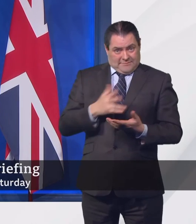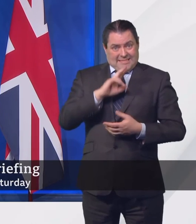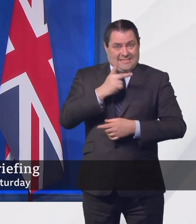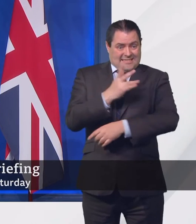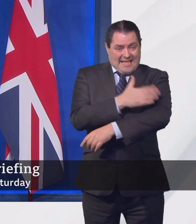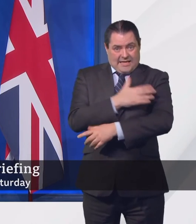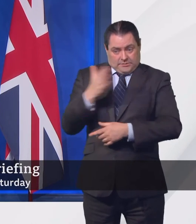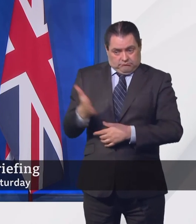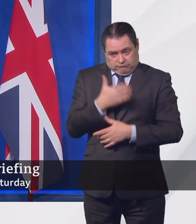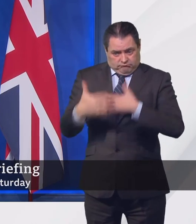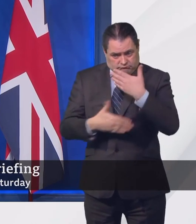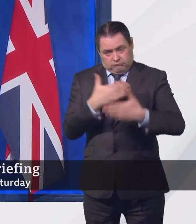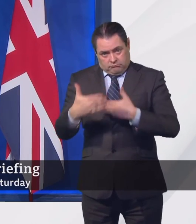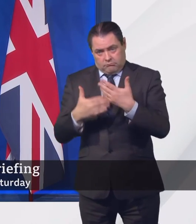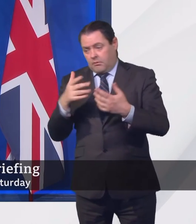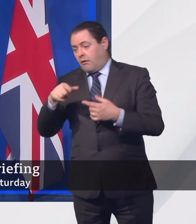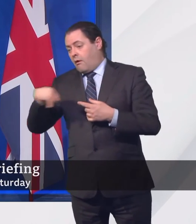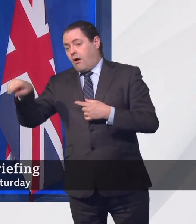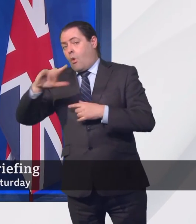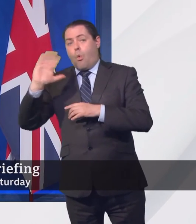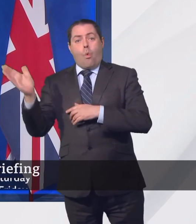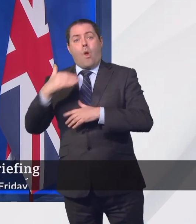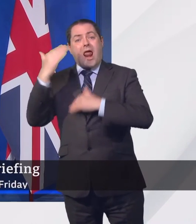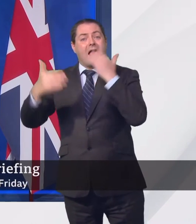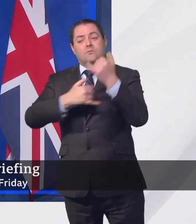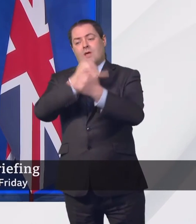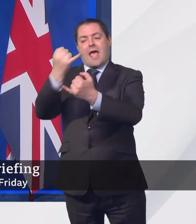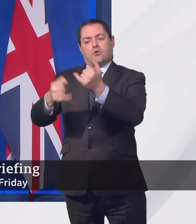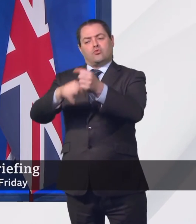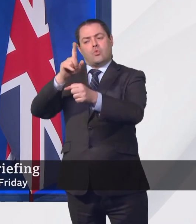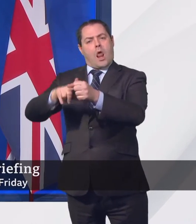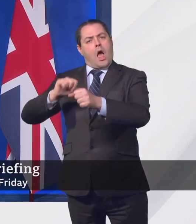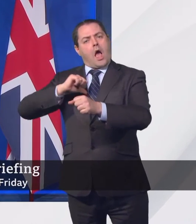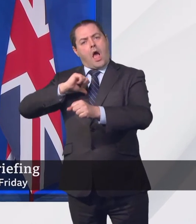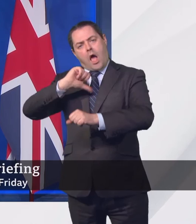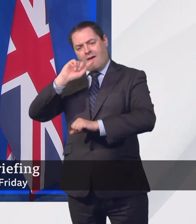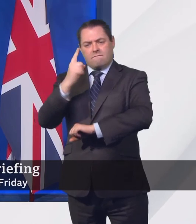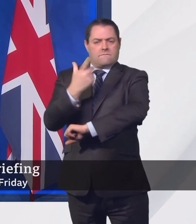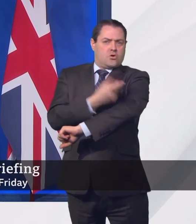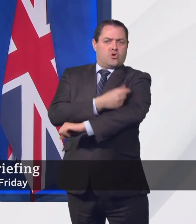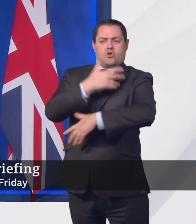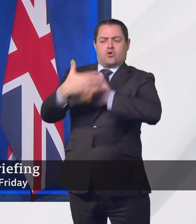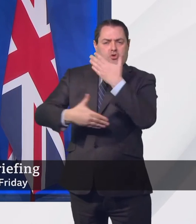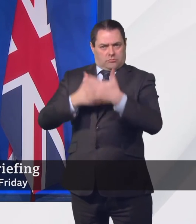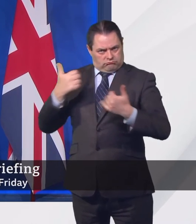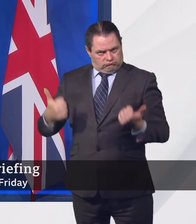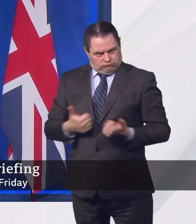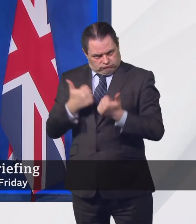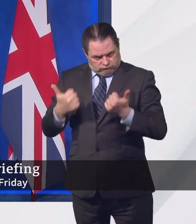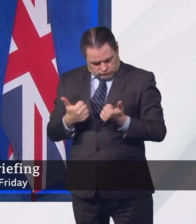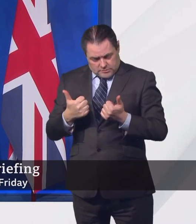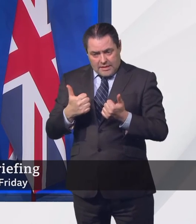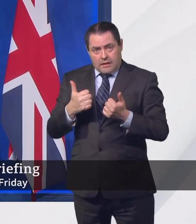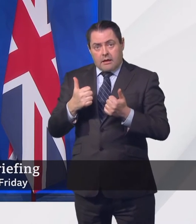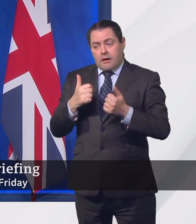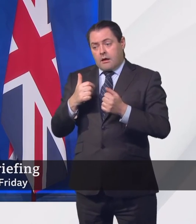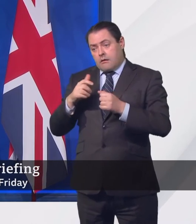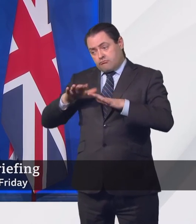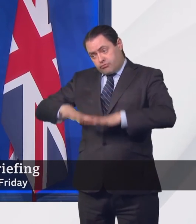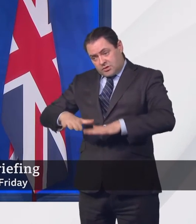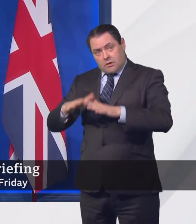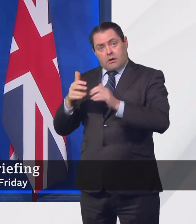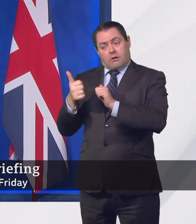by the end of July, we're building up our own long-term UK manufacturing capabilities.